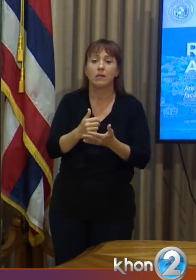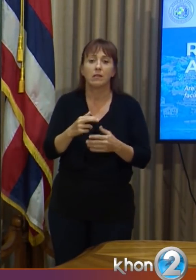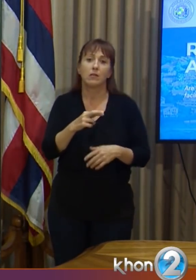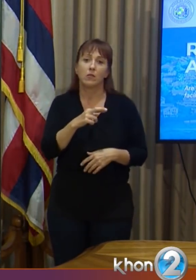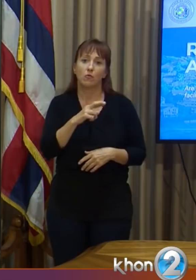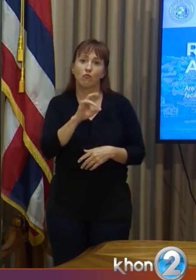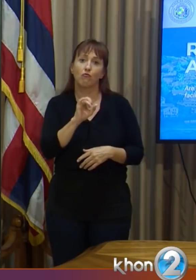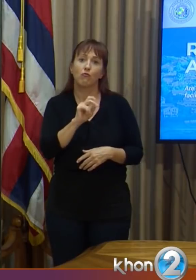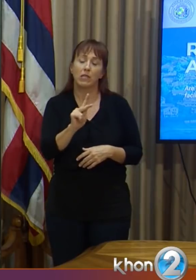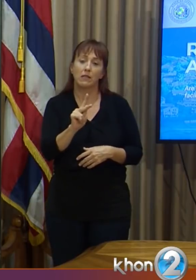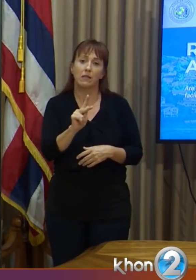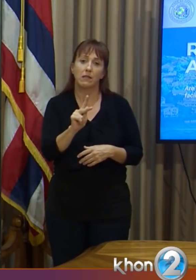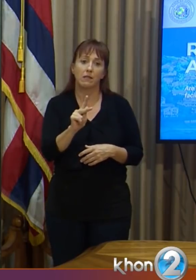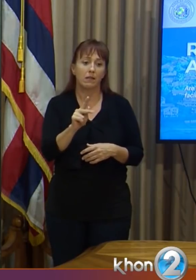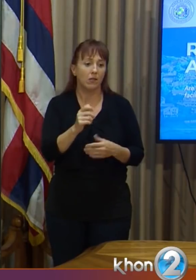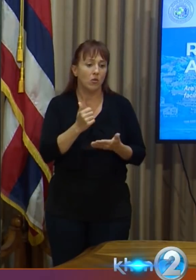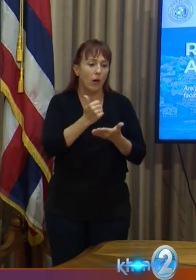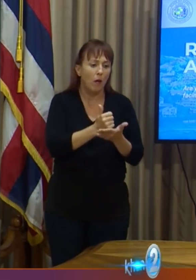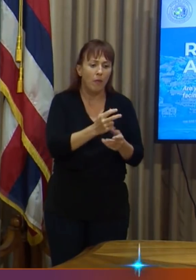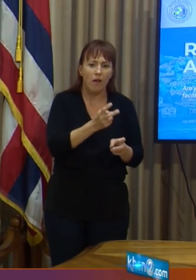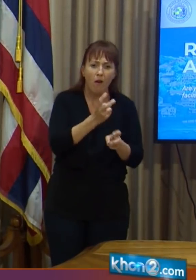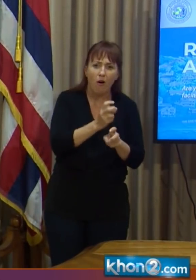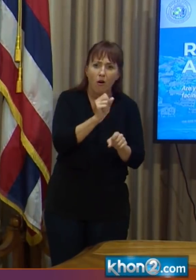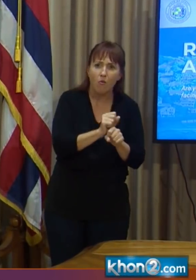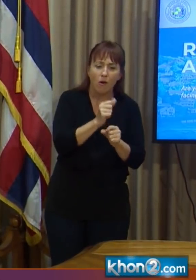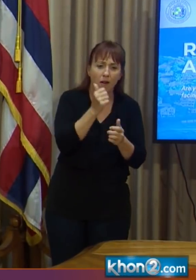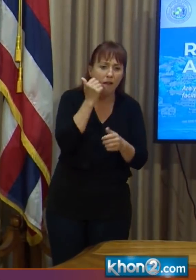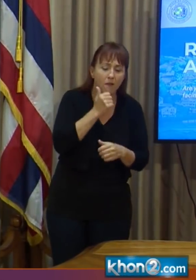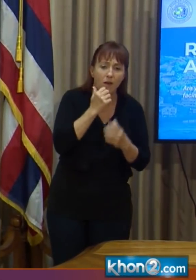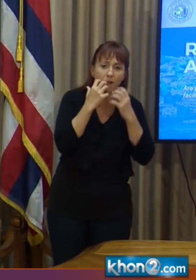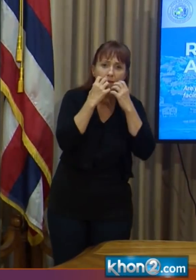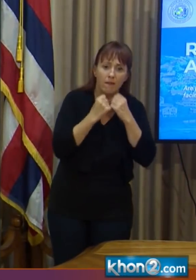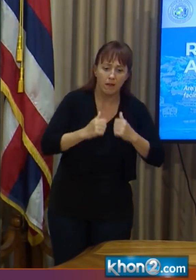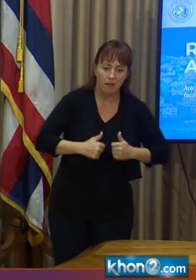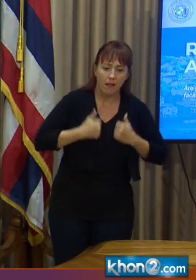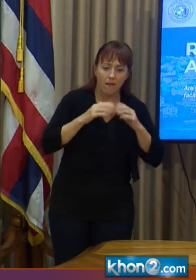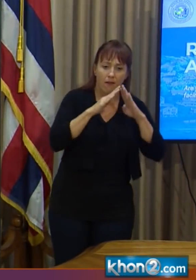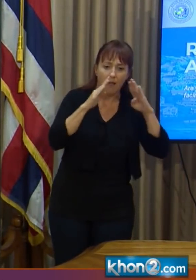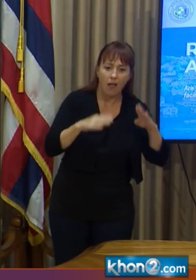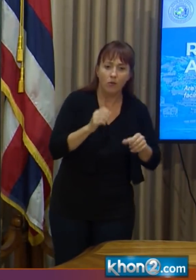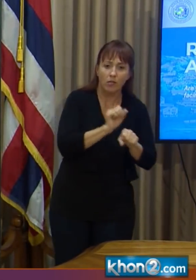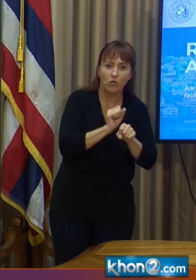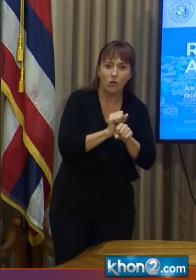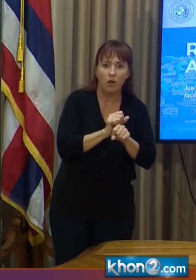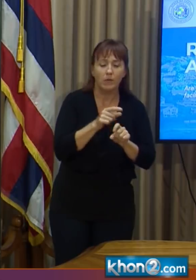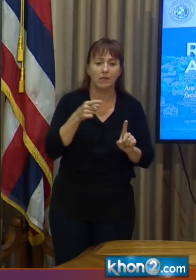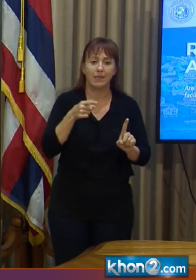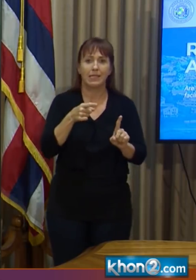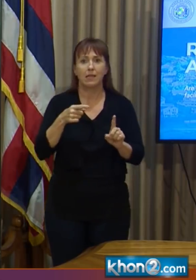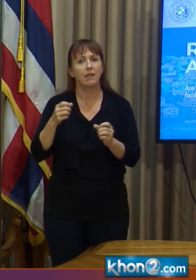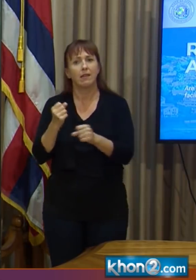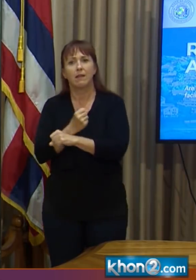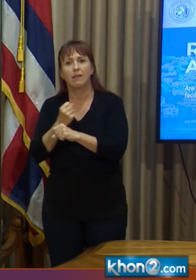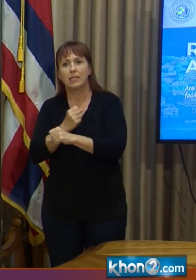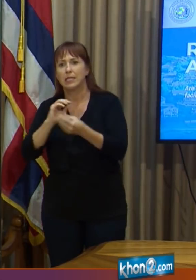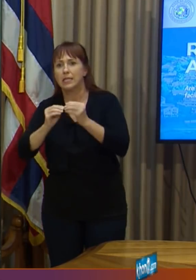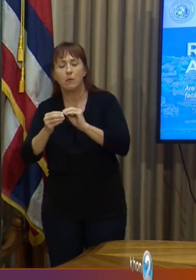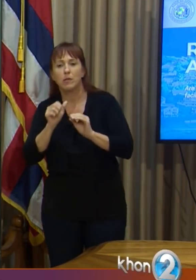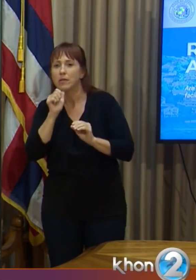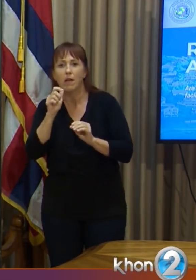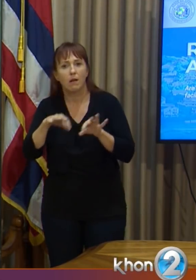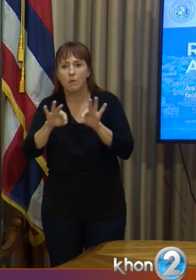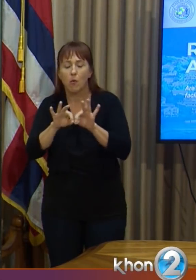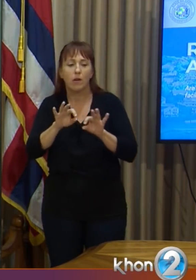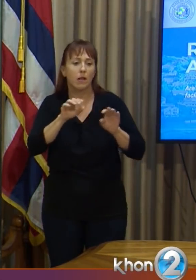The program is about more than statistics and daily counts. It's about real people we can help. Coworkers, neighbors,